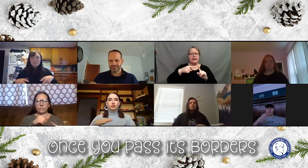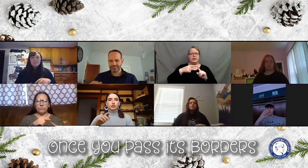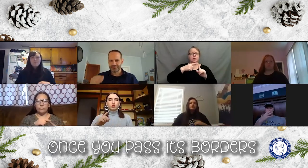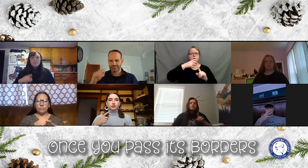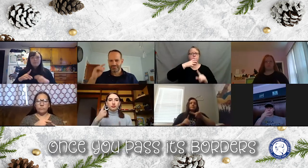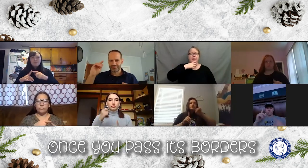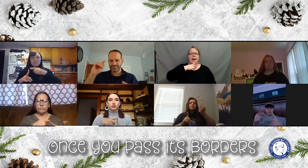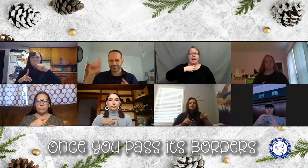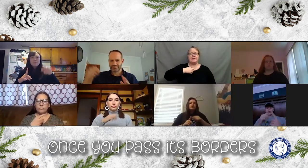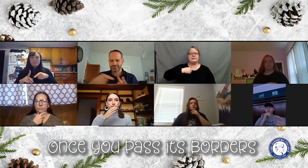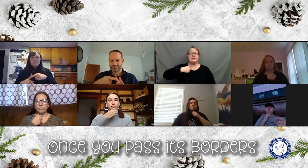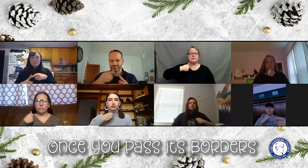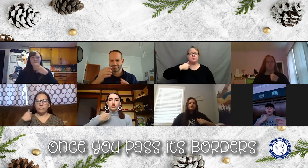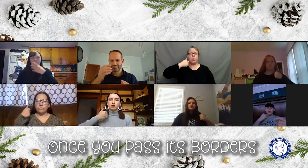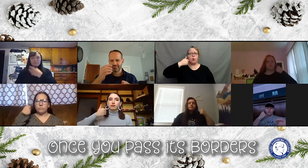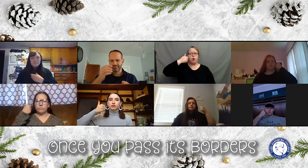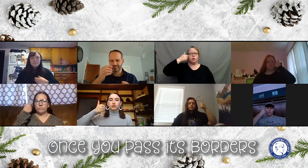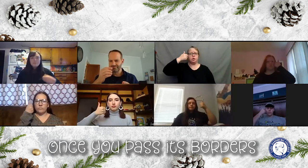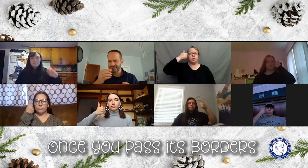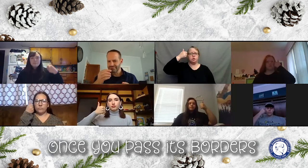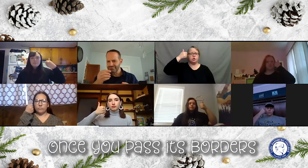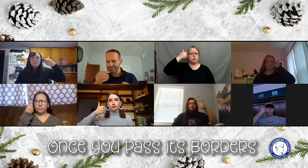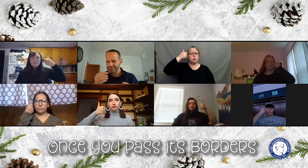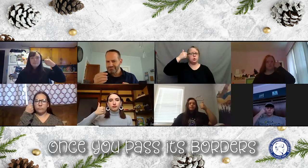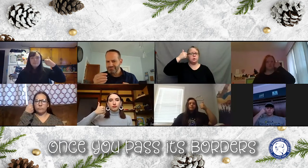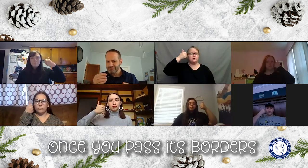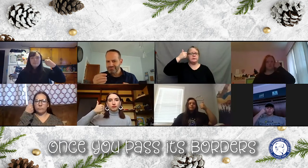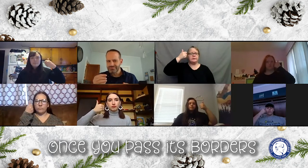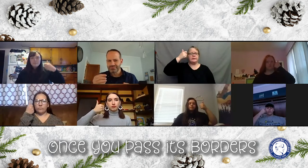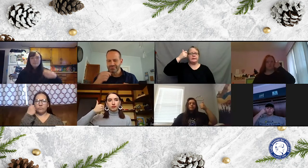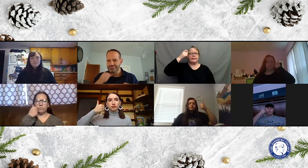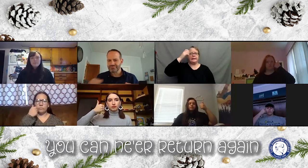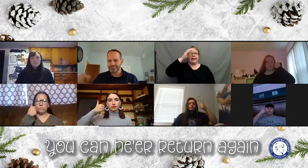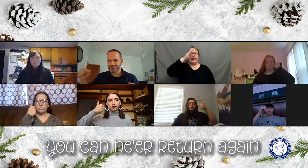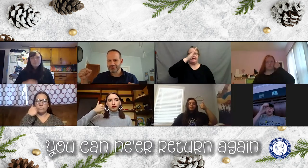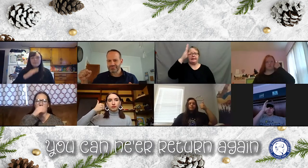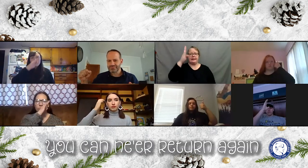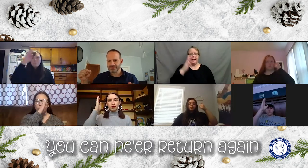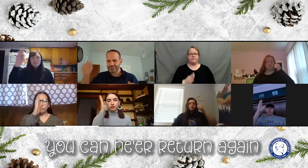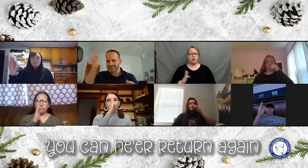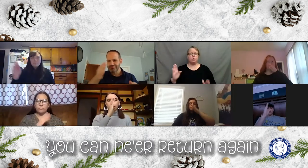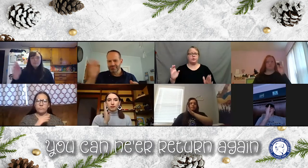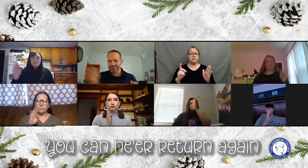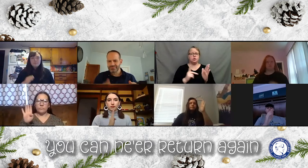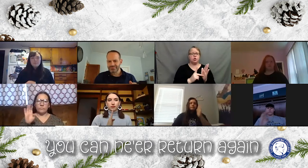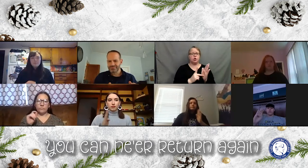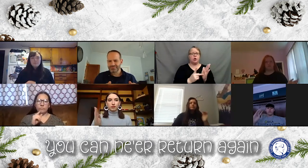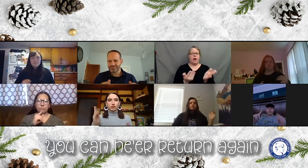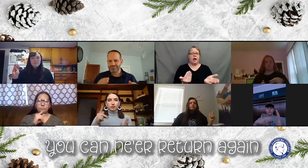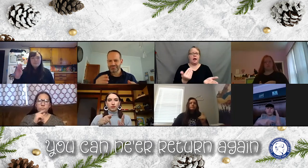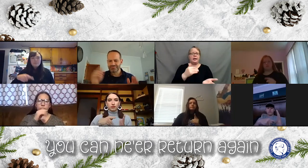Once you pass it's beyond, you can never